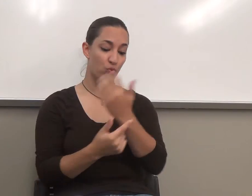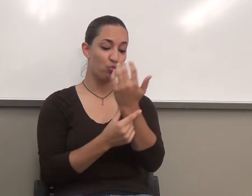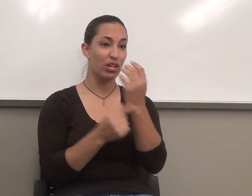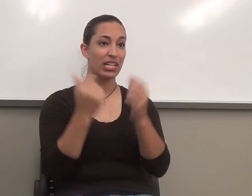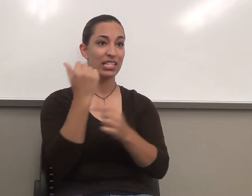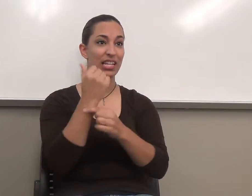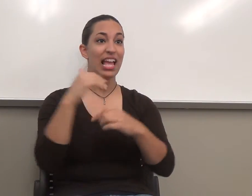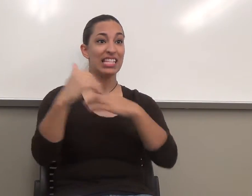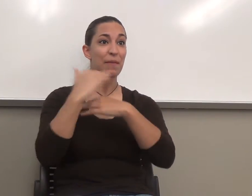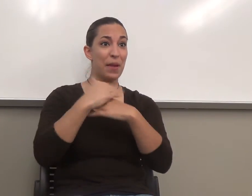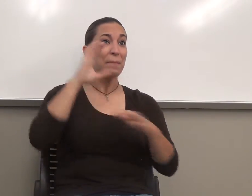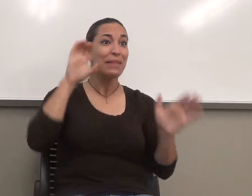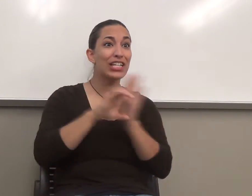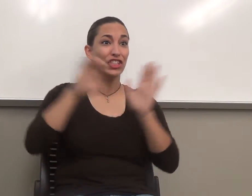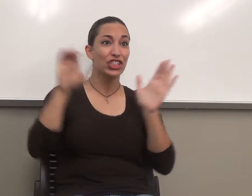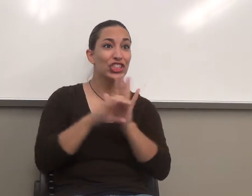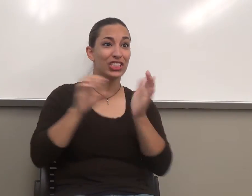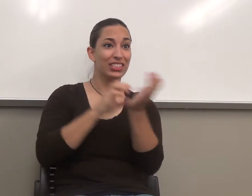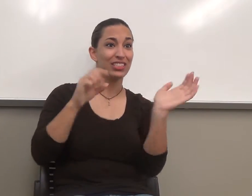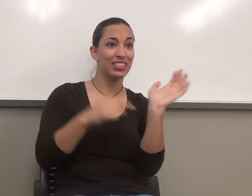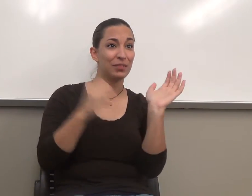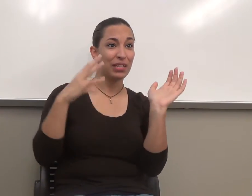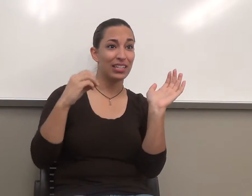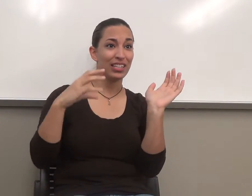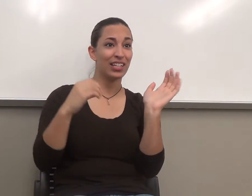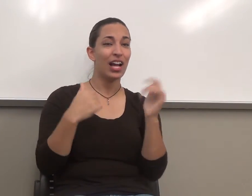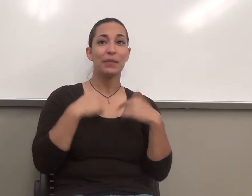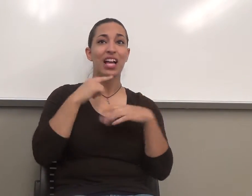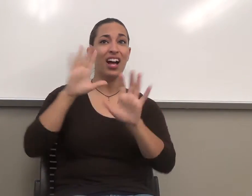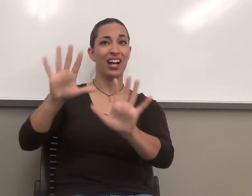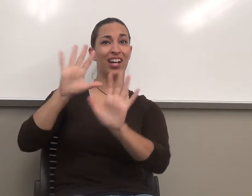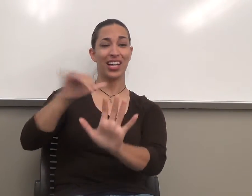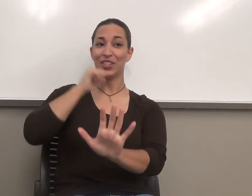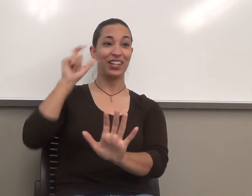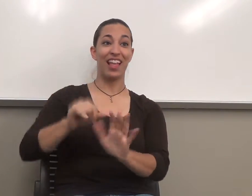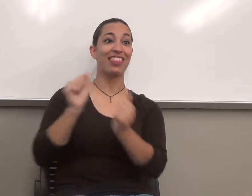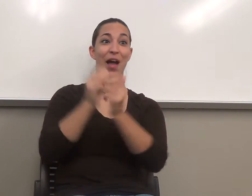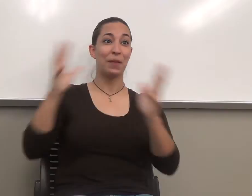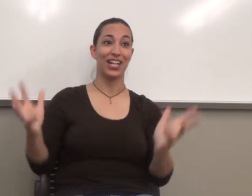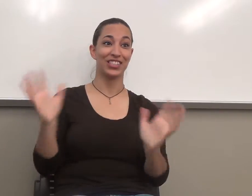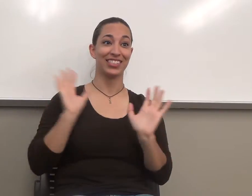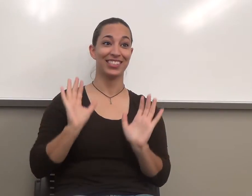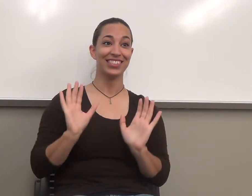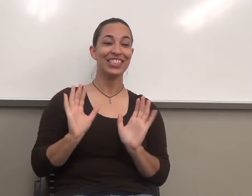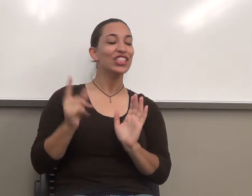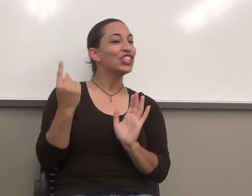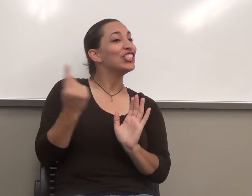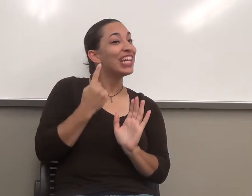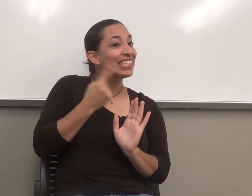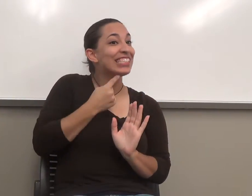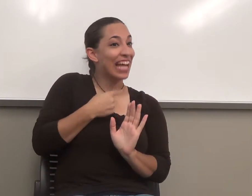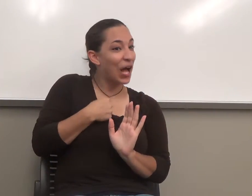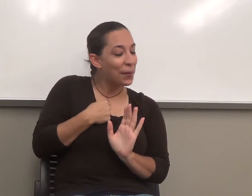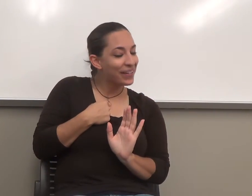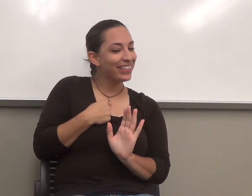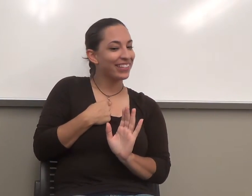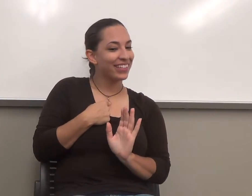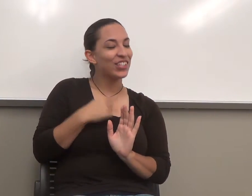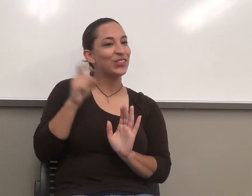pictures of the surgery. I said, I don't need that in detail. Just tell me you had to have surgery, and you couldn't meet her today.